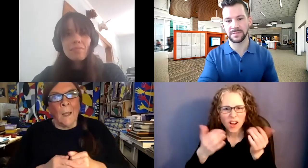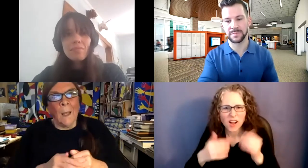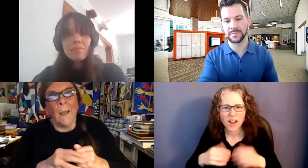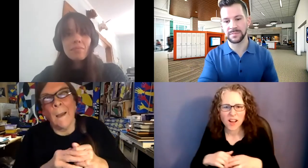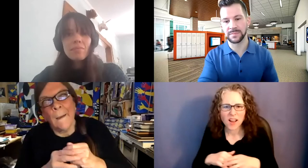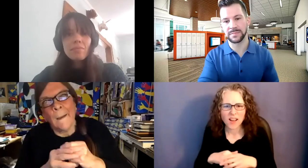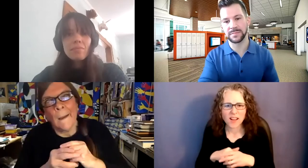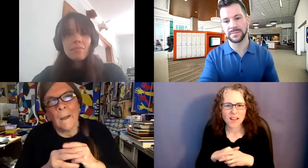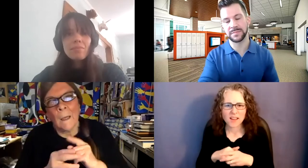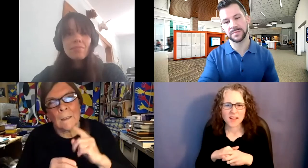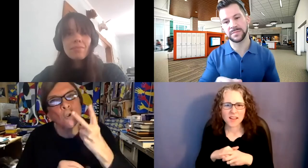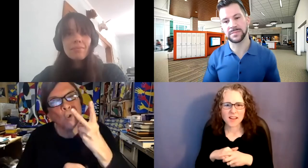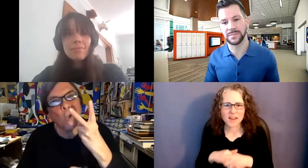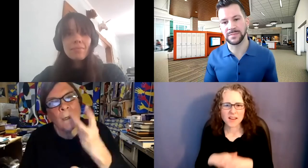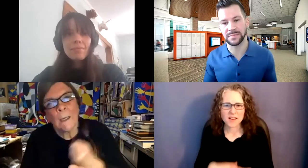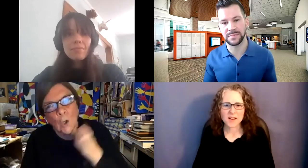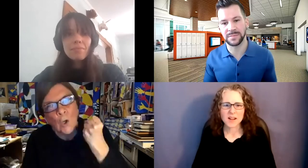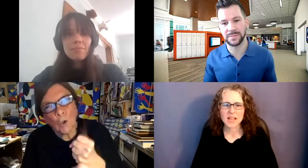Nancy signing.